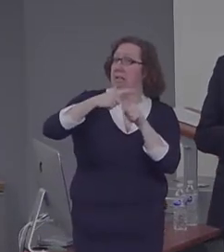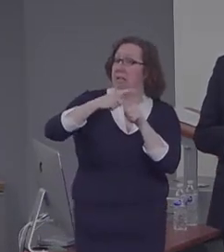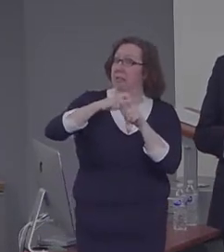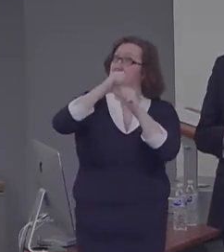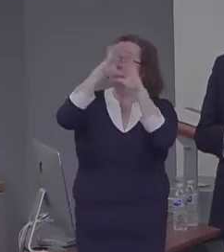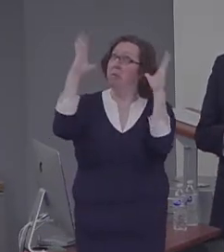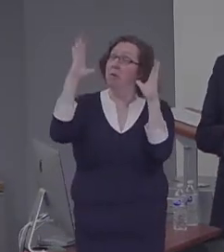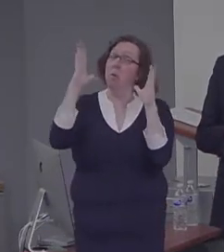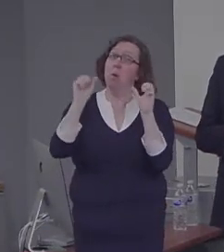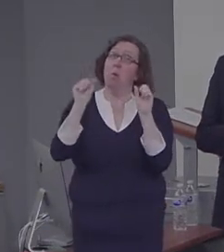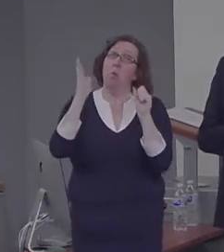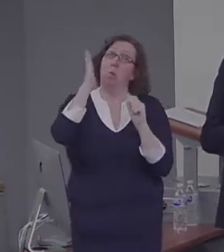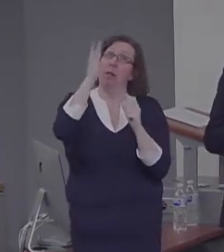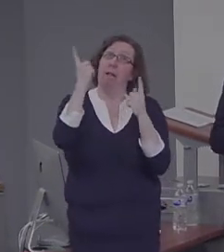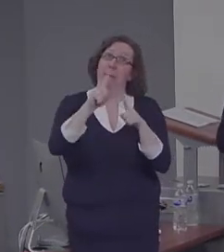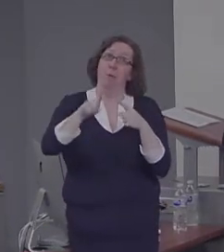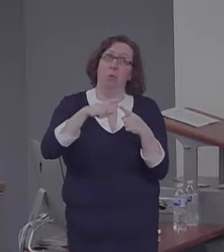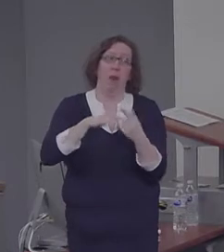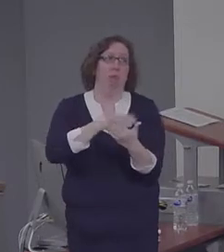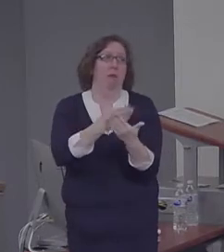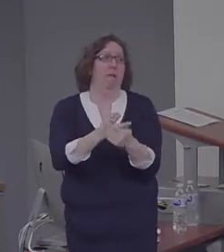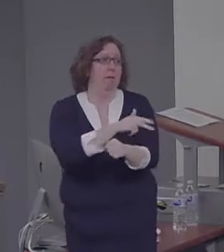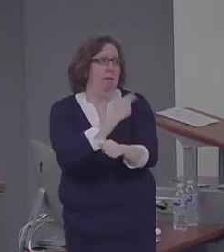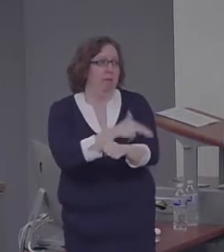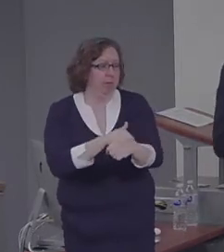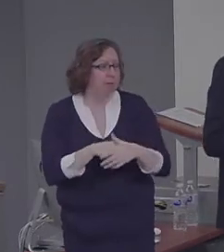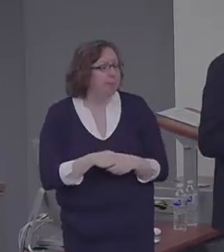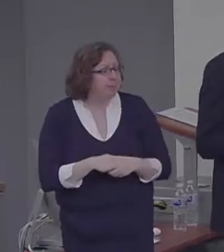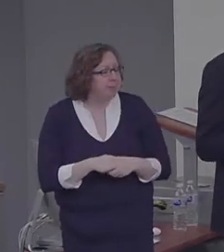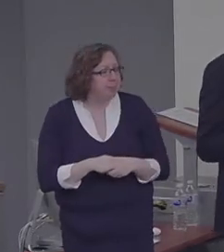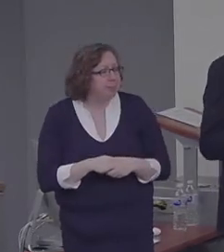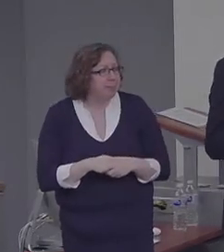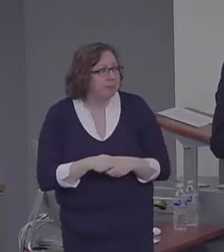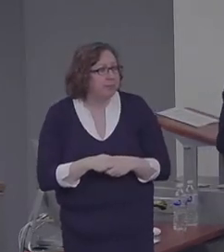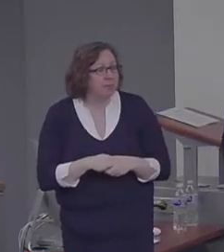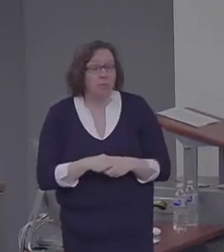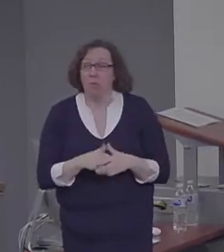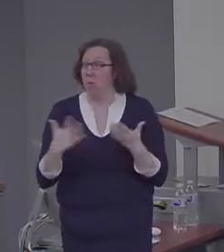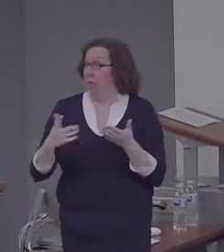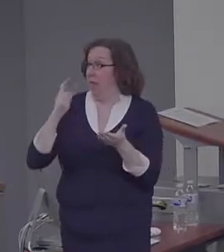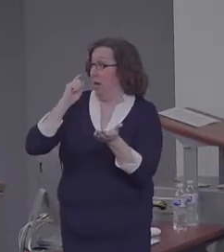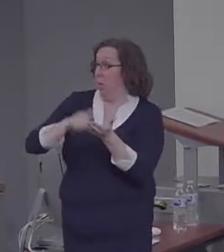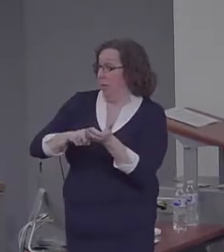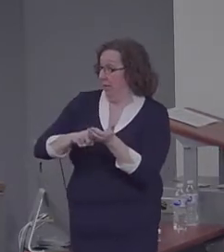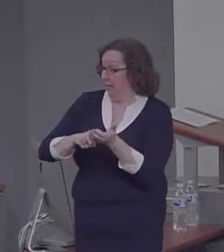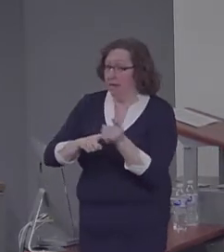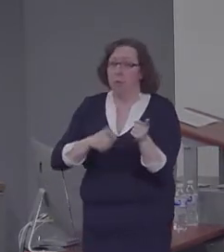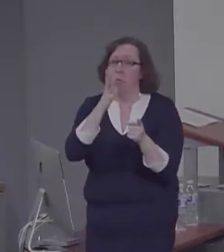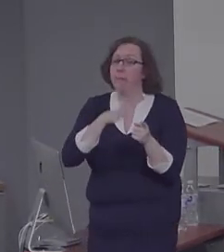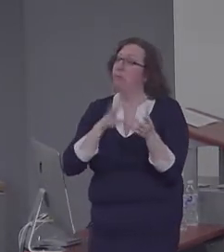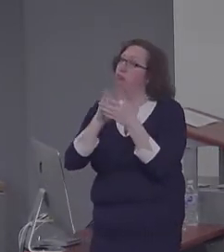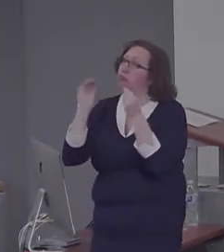And what they found was that more detailed and coherent simulations of the event,